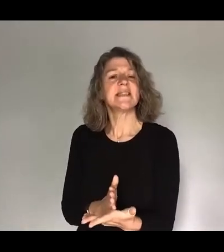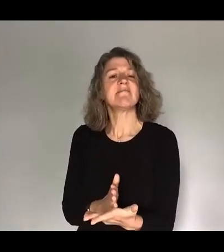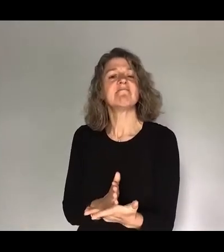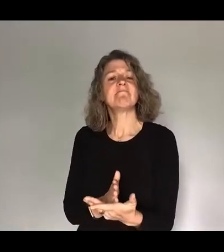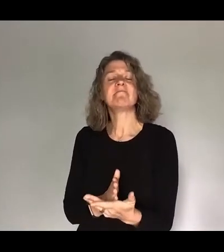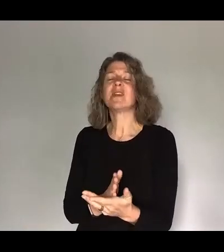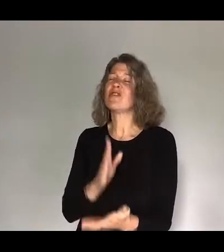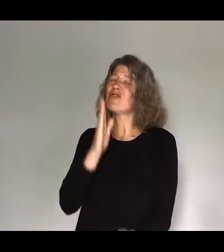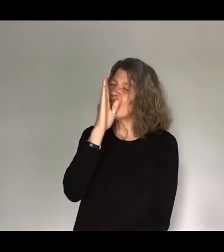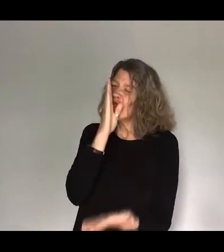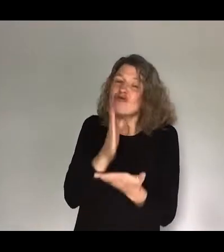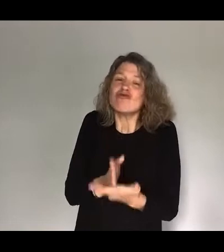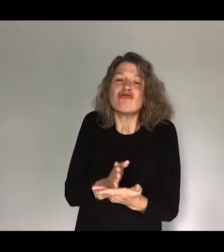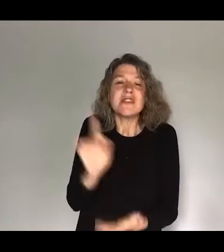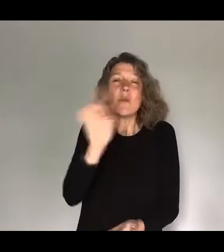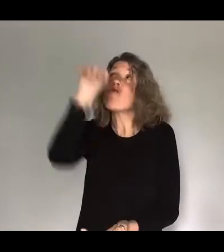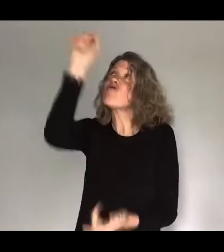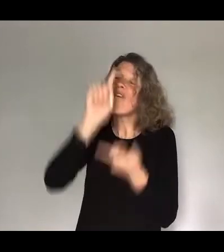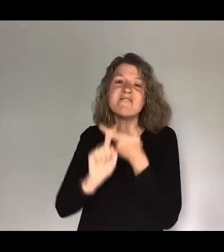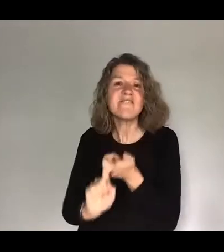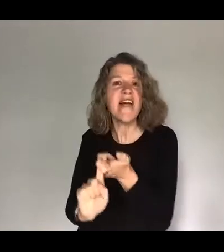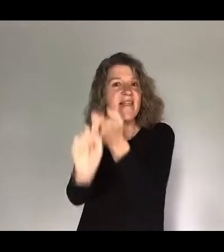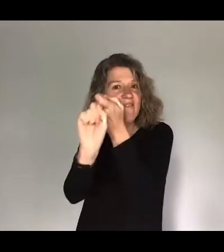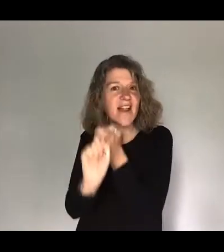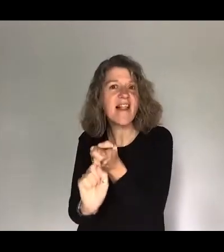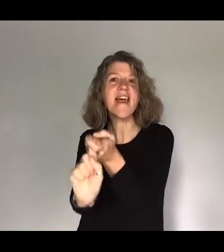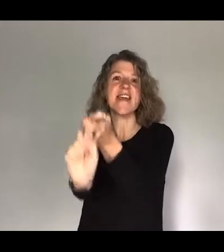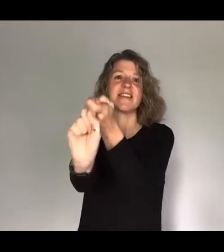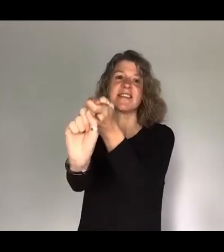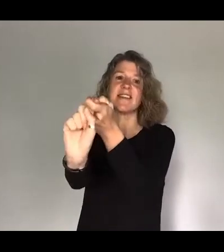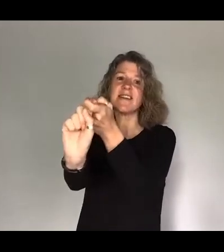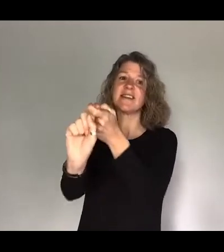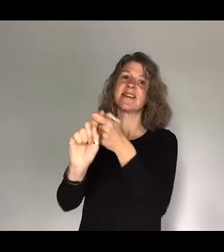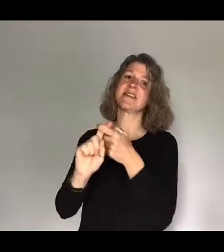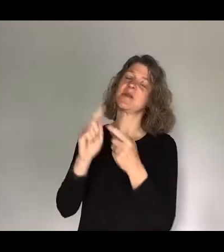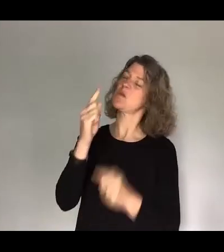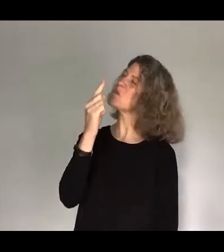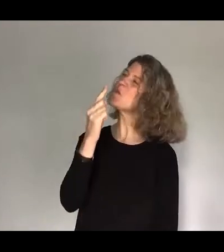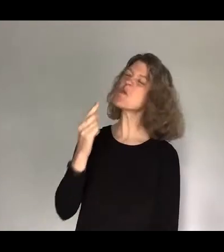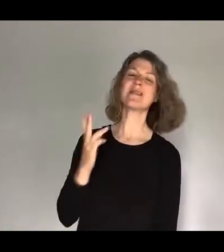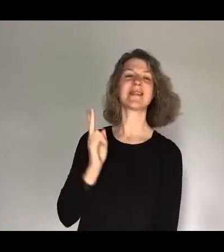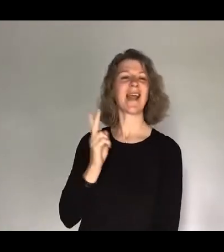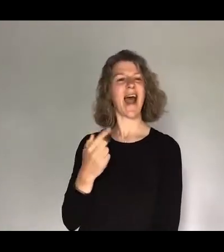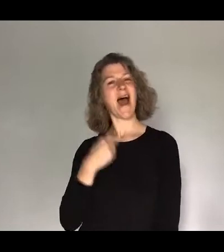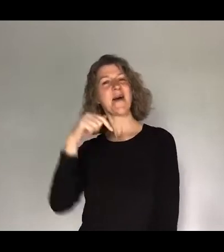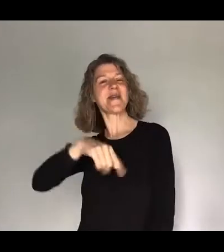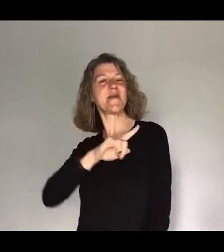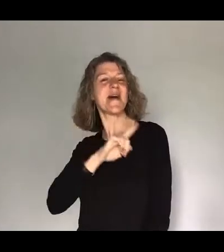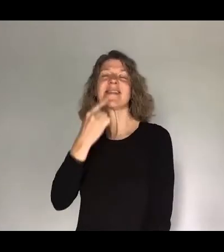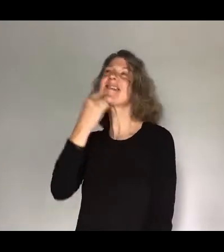Trusting in Your faithfulness Sing once again, I'm game to say I love